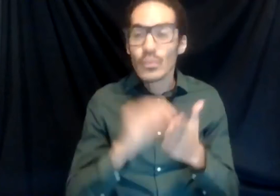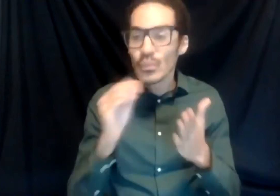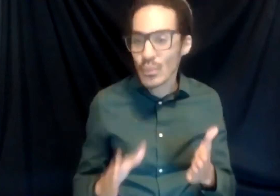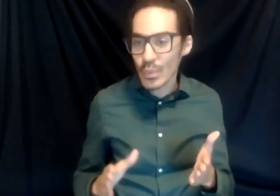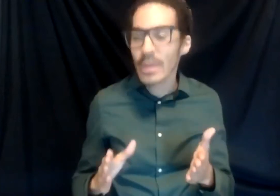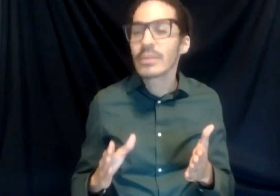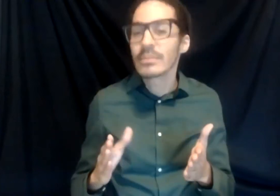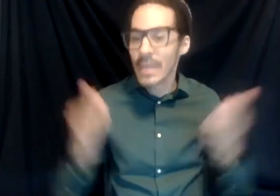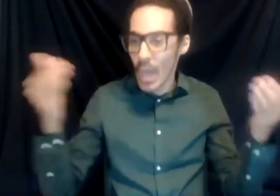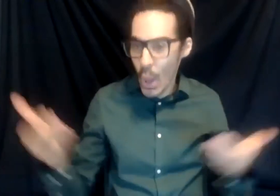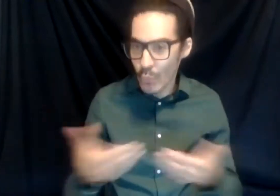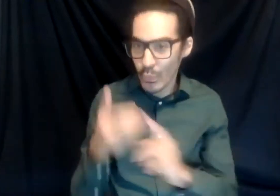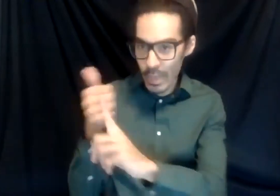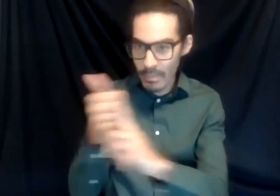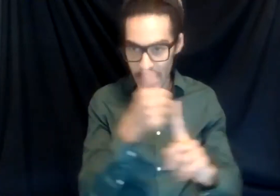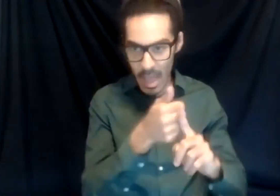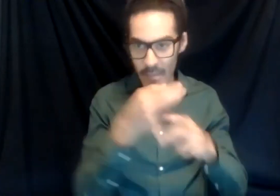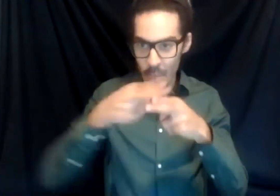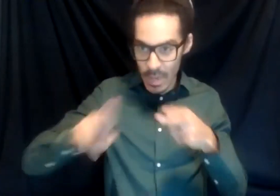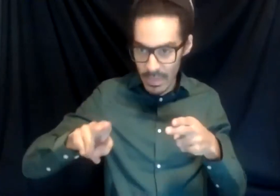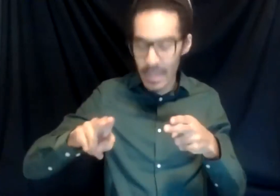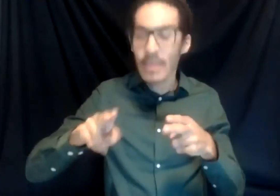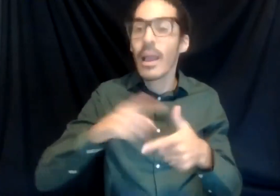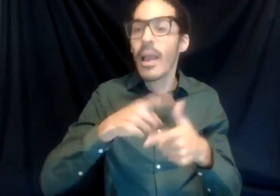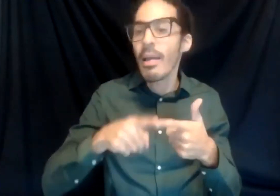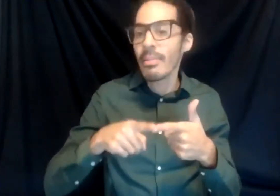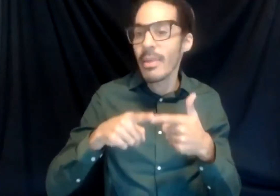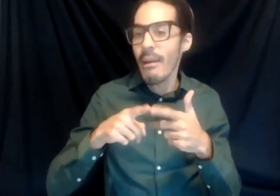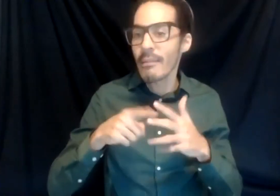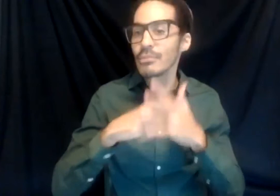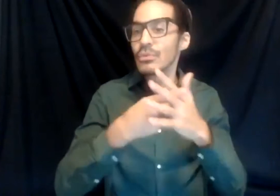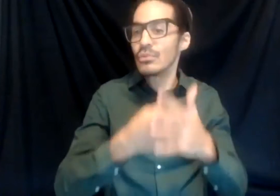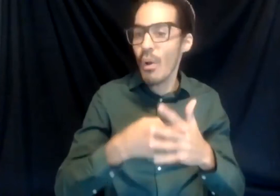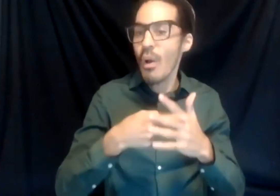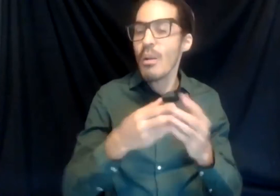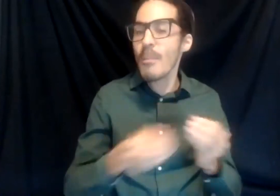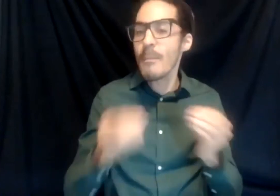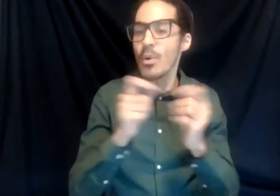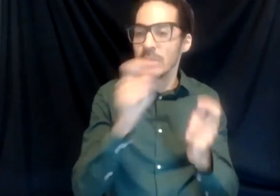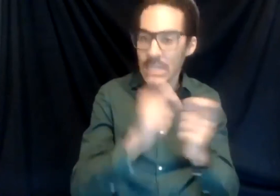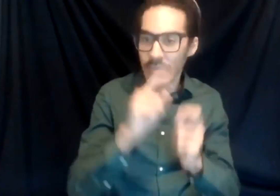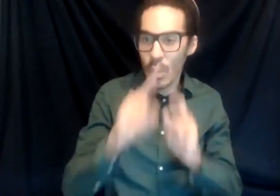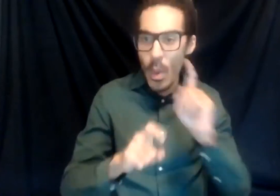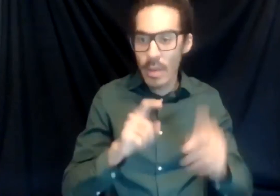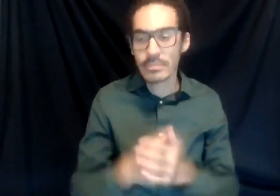themselves briefly. And then we'll jump into some of the more specific questions. So Emmanuel, you want to start us off?